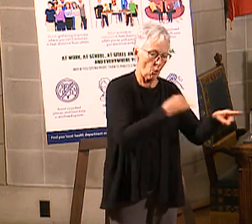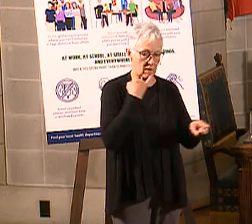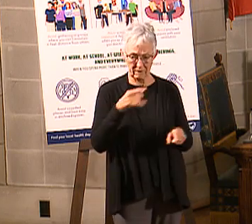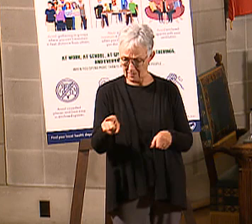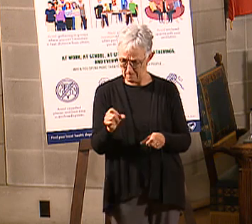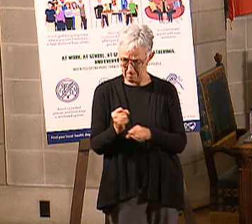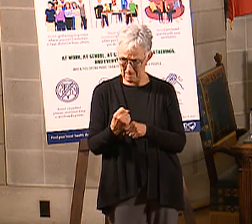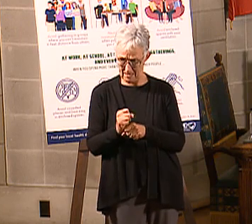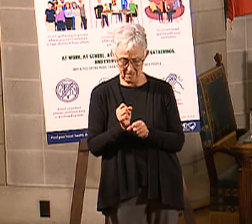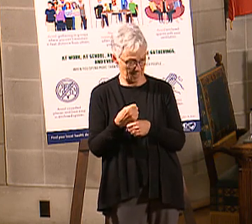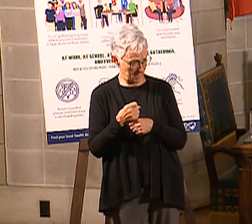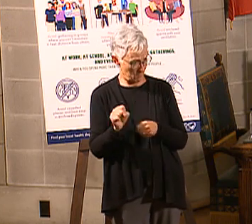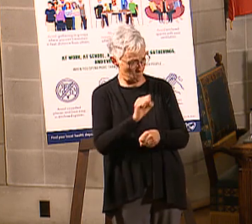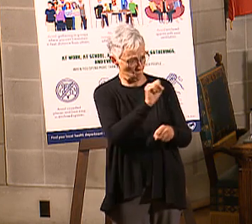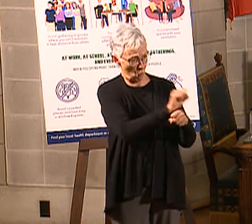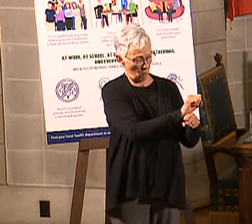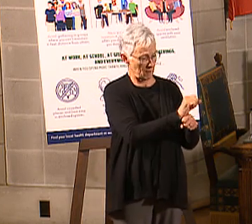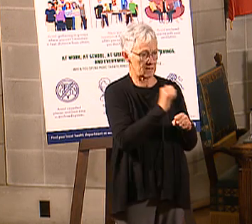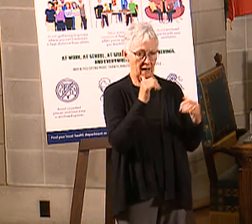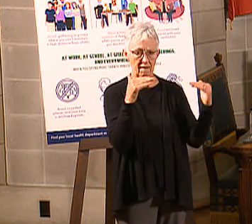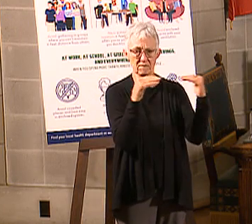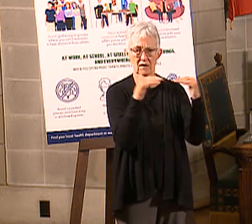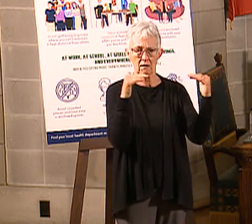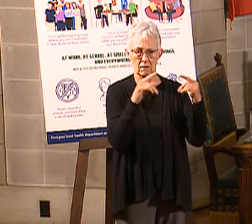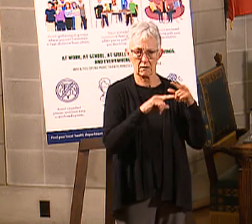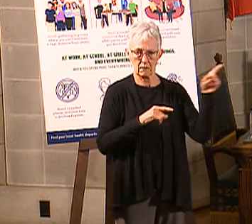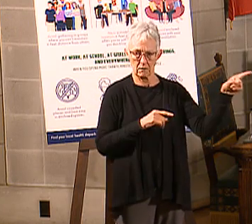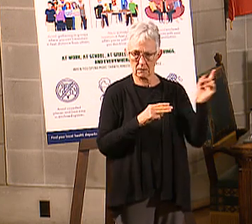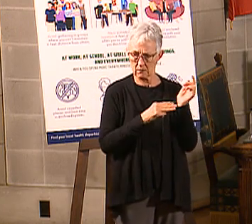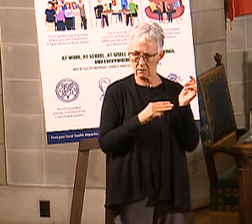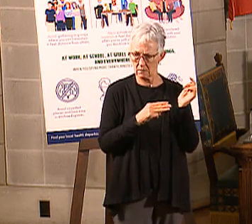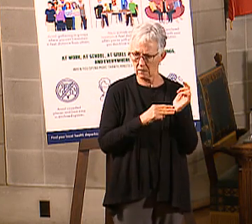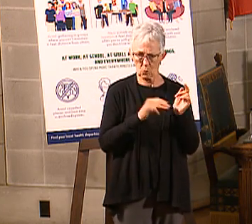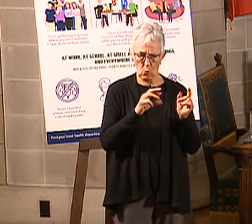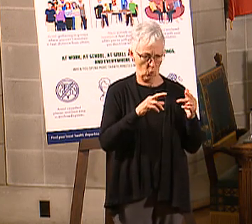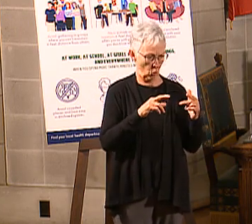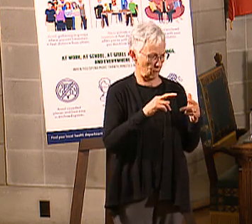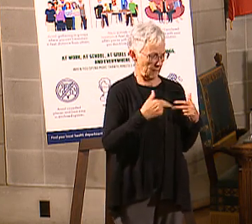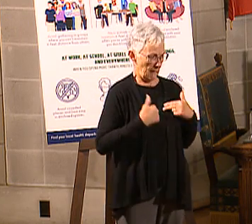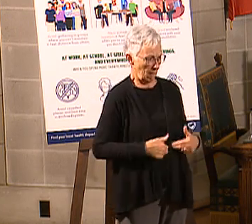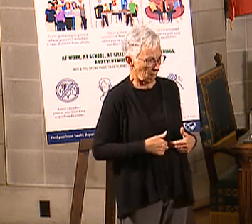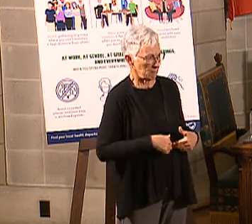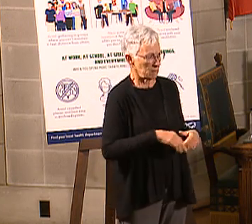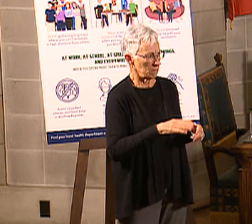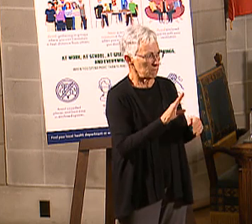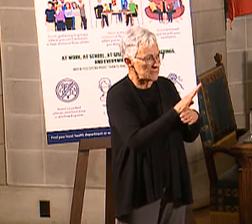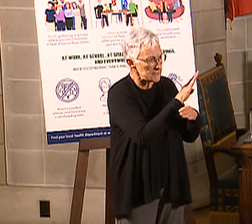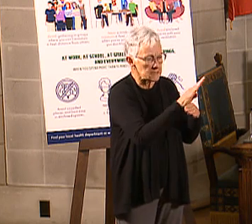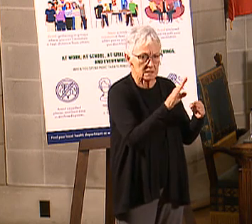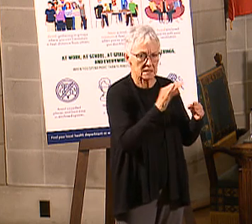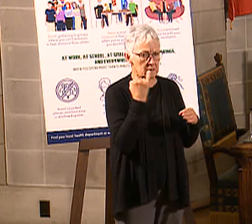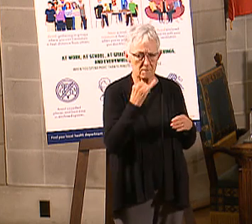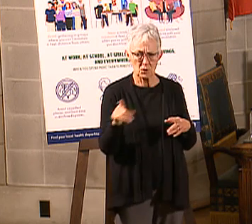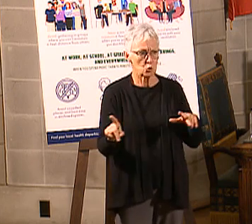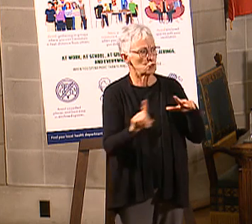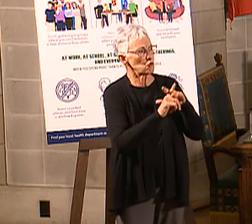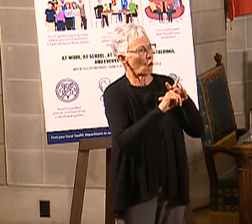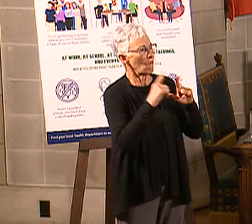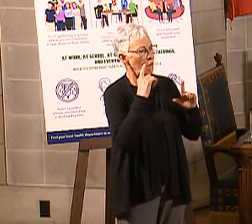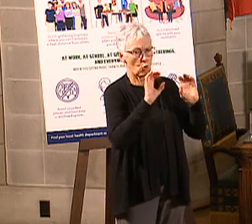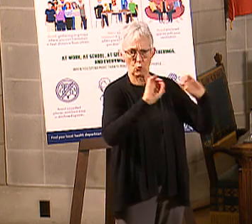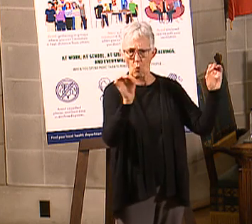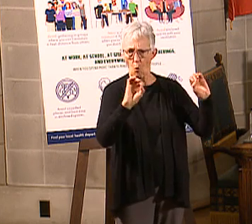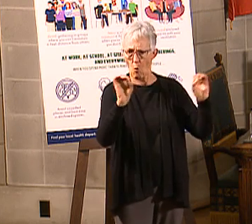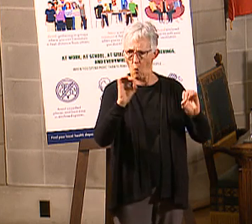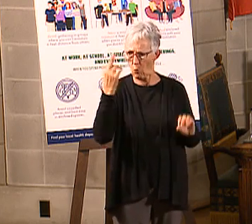or other healthcare provider, it's not really fair to the doctor or the healthcare provider if there's a no-show for no good reason. You know, it's just